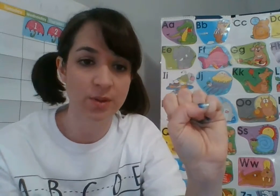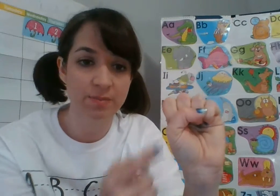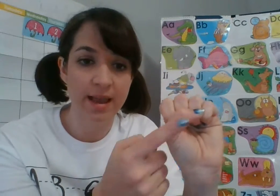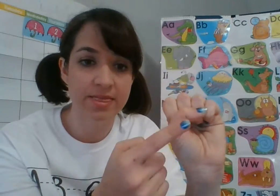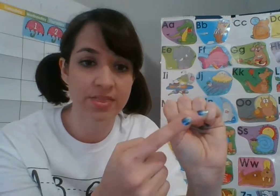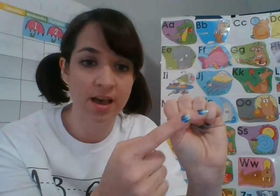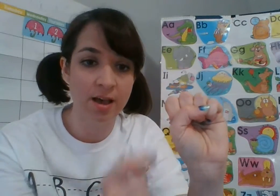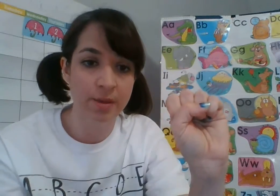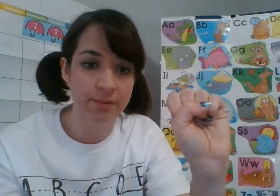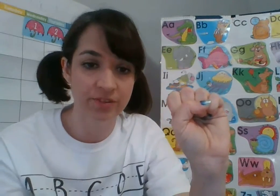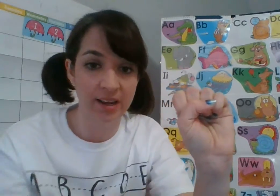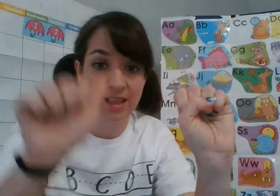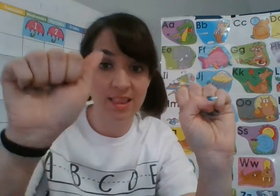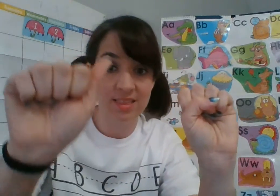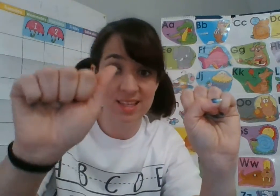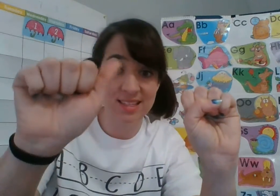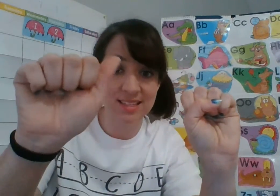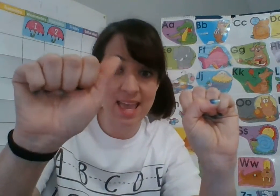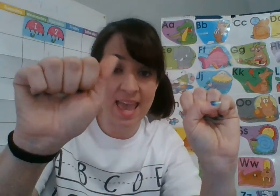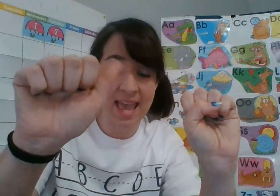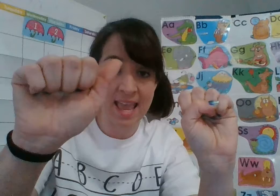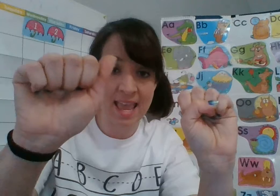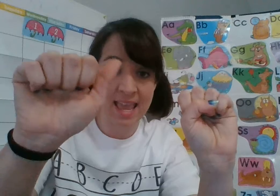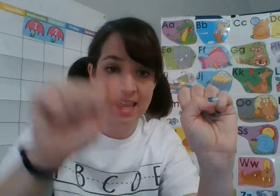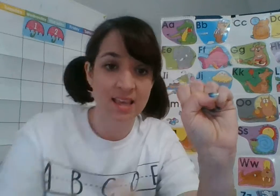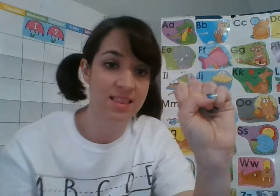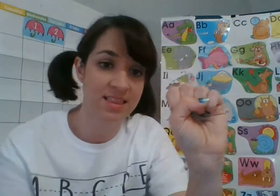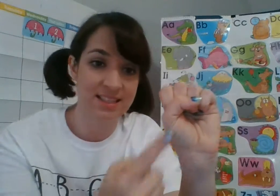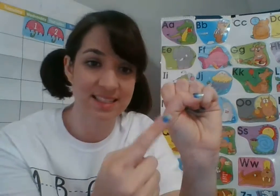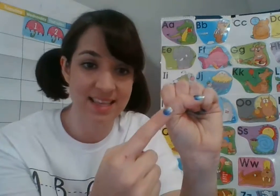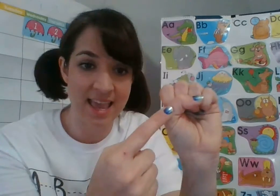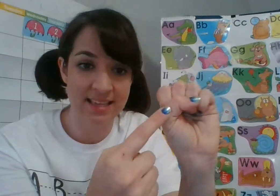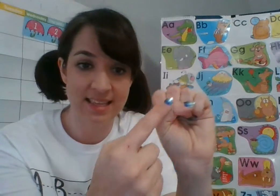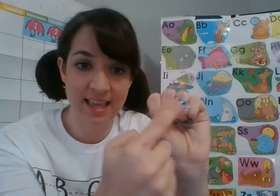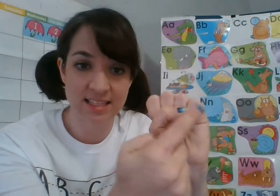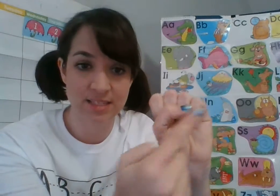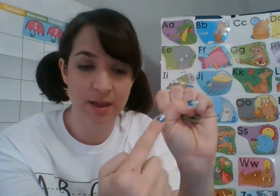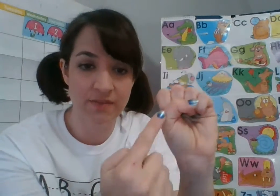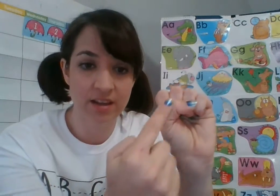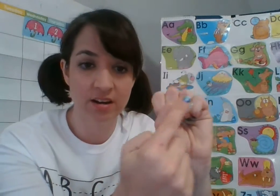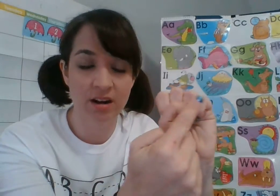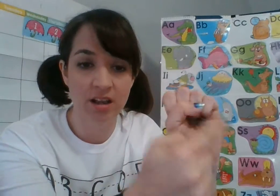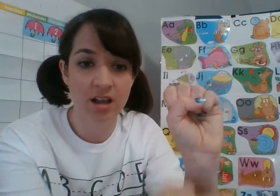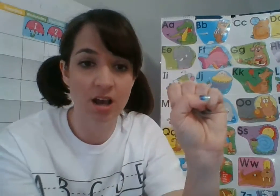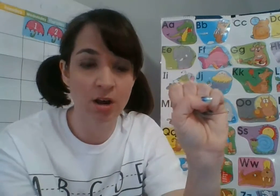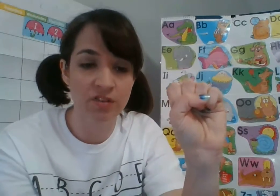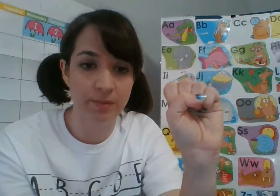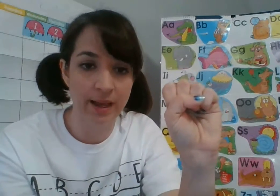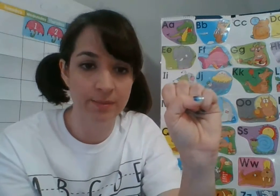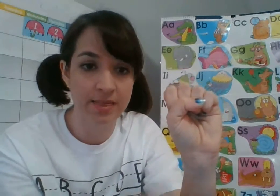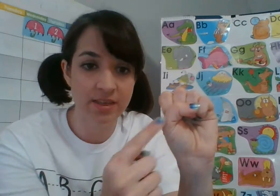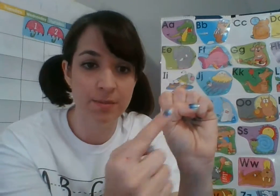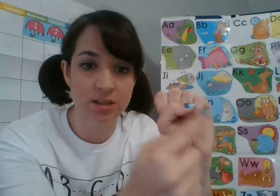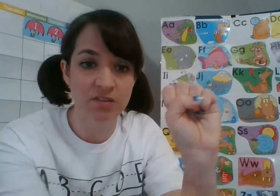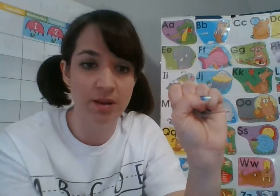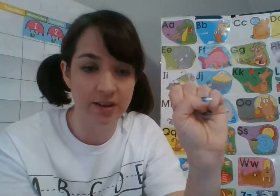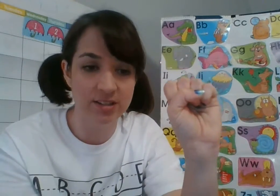with my thumb up front. This is A, this is S. S is my finger over my, my thumb is over my fingers.